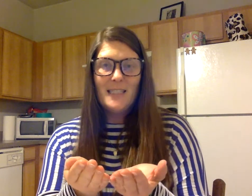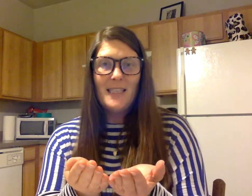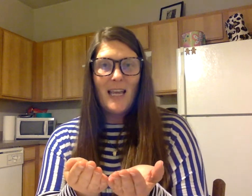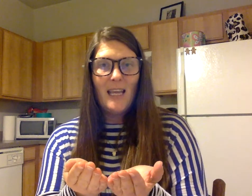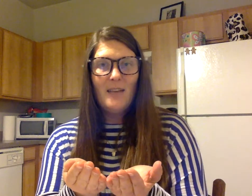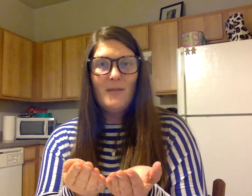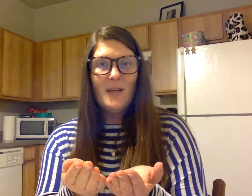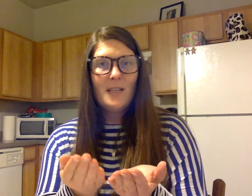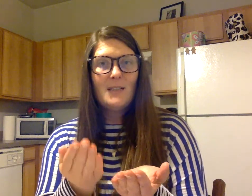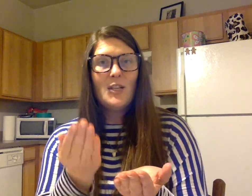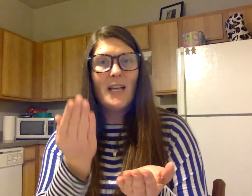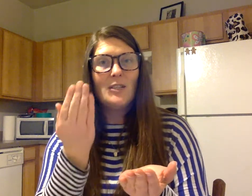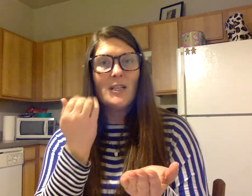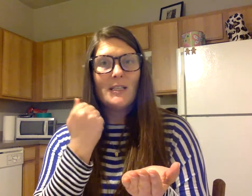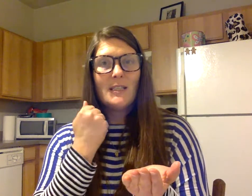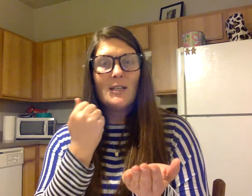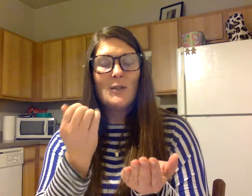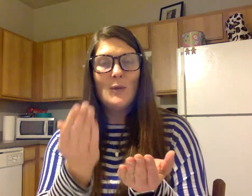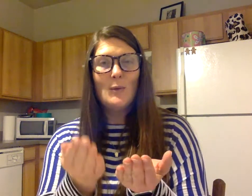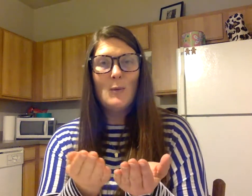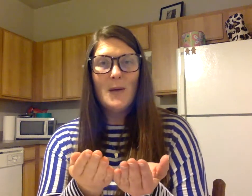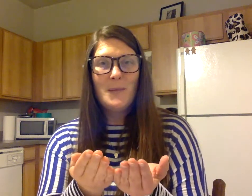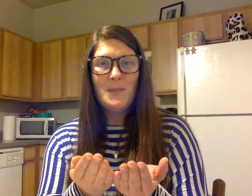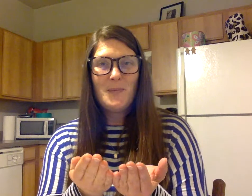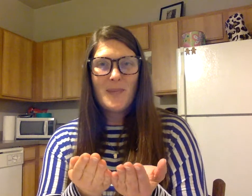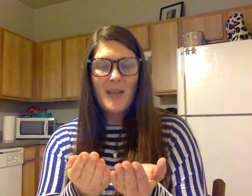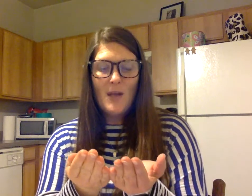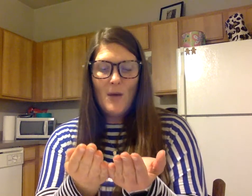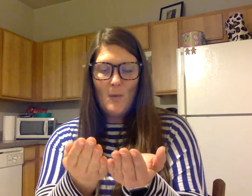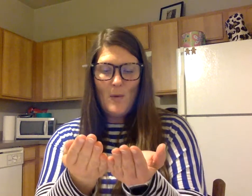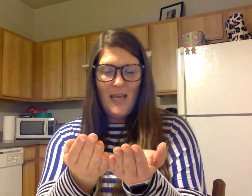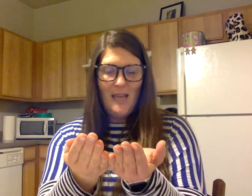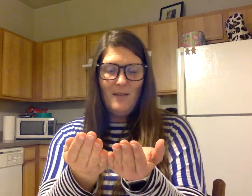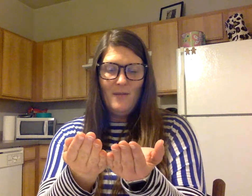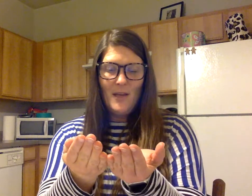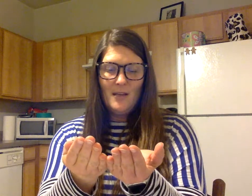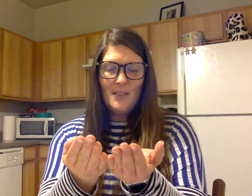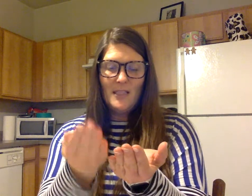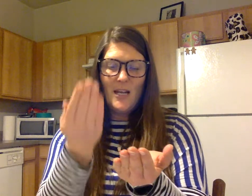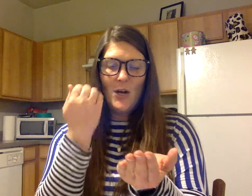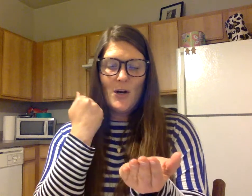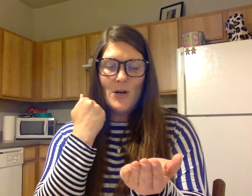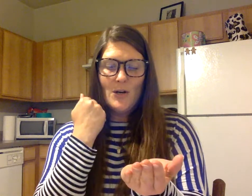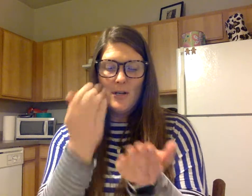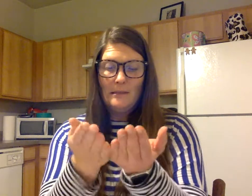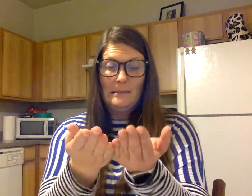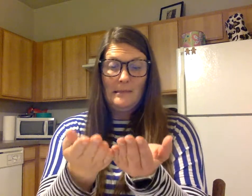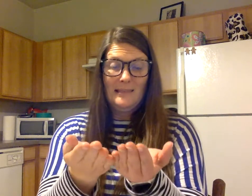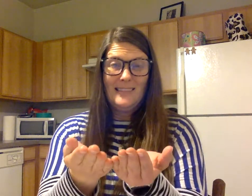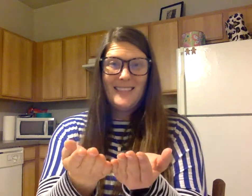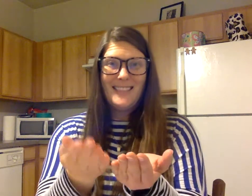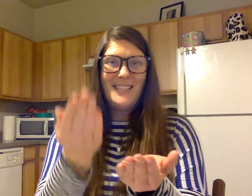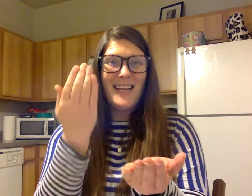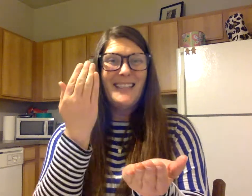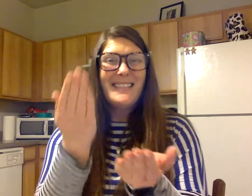save. Change s to w. Wave. Say herd. Change